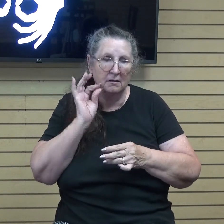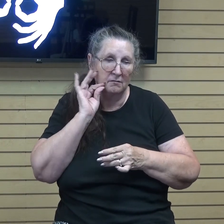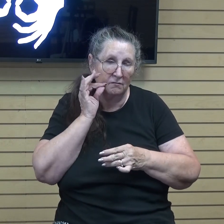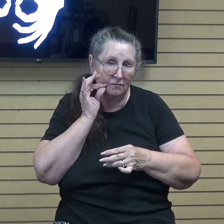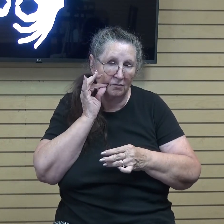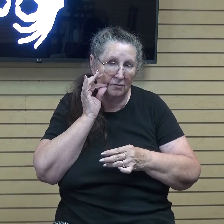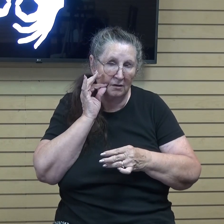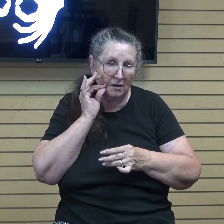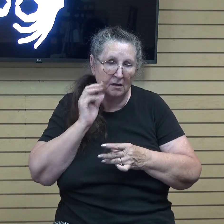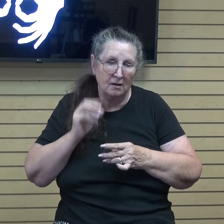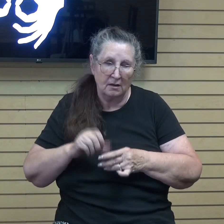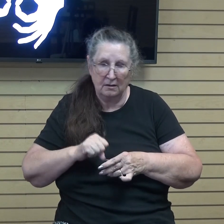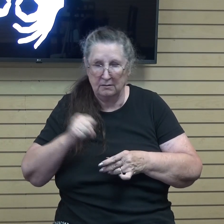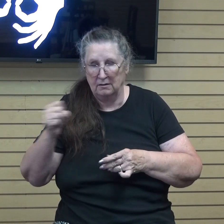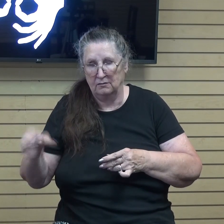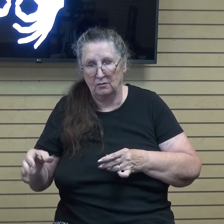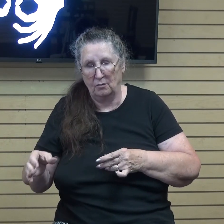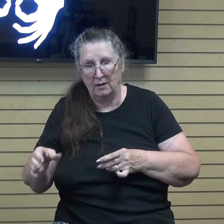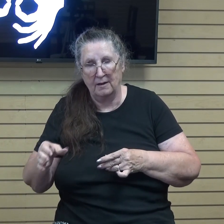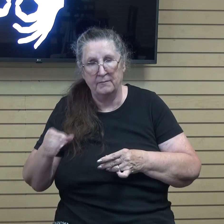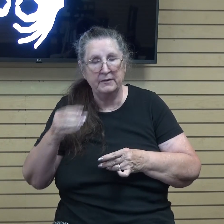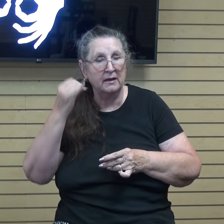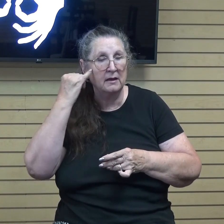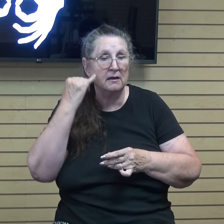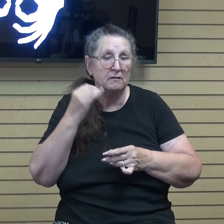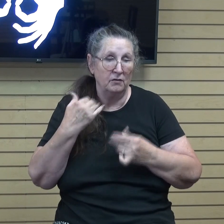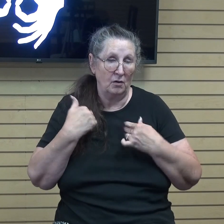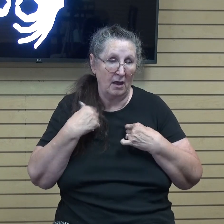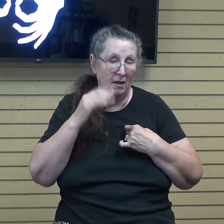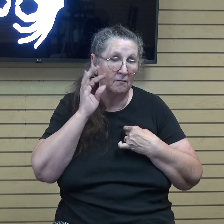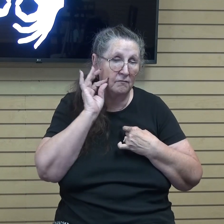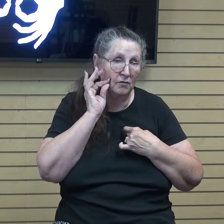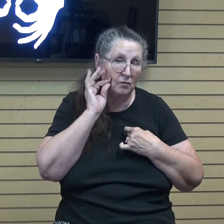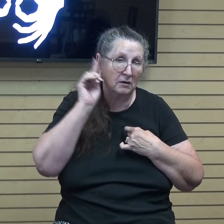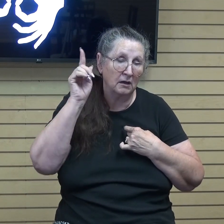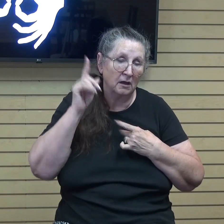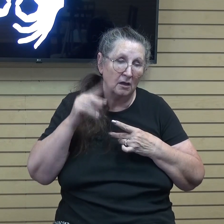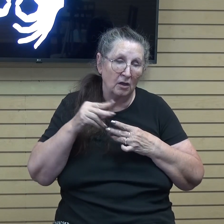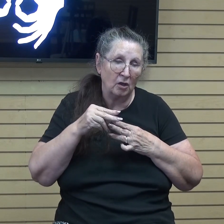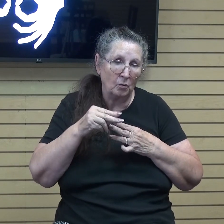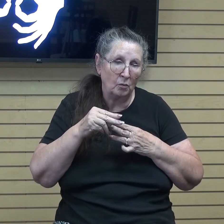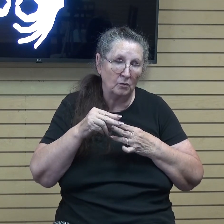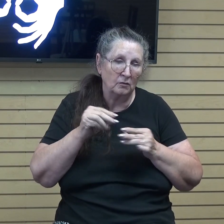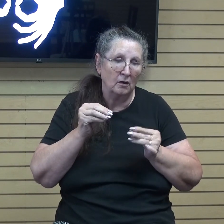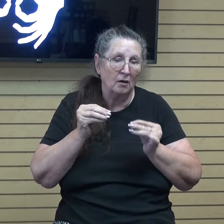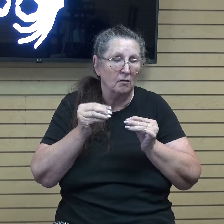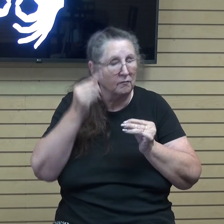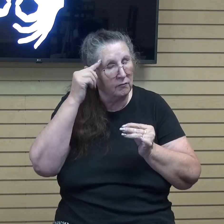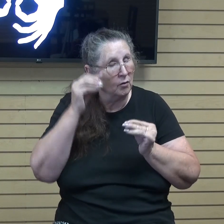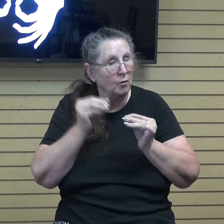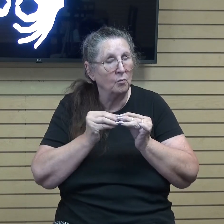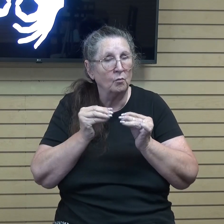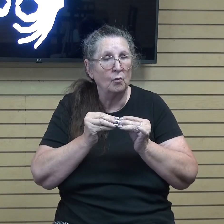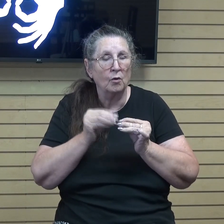prunes, that it may bear more fruit. You are already clean because of the word